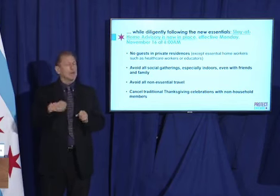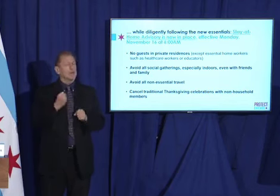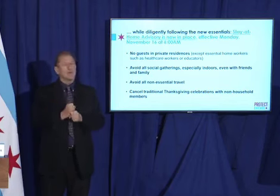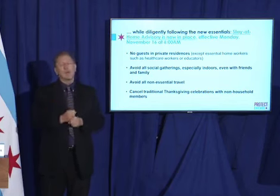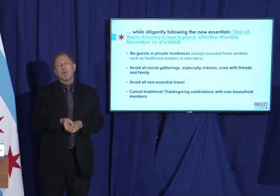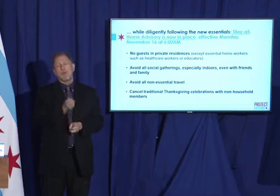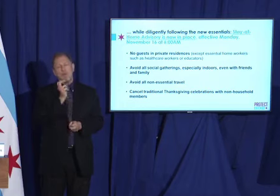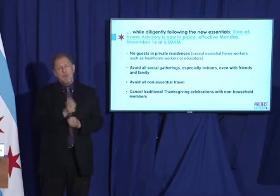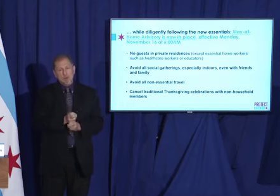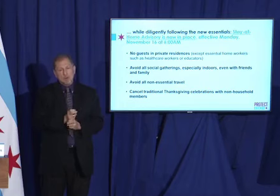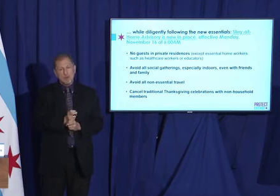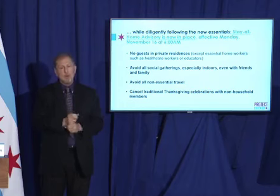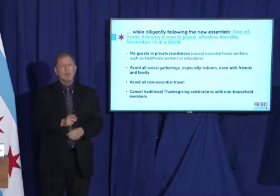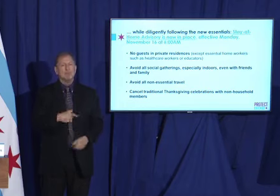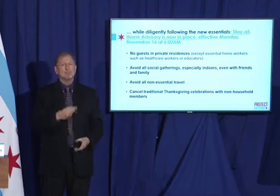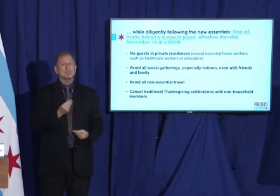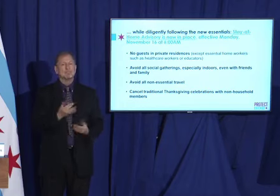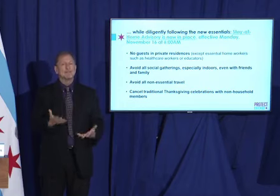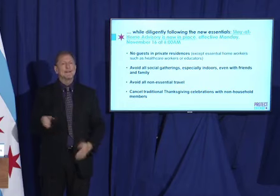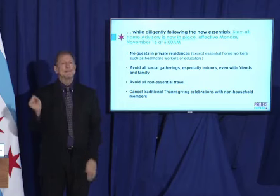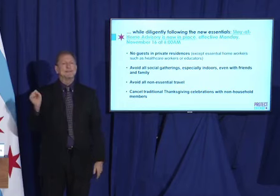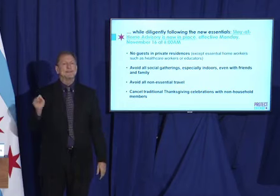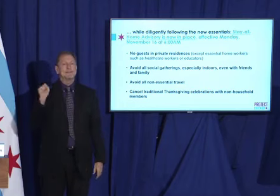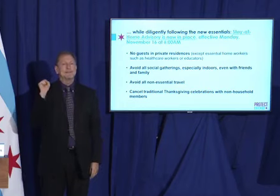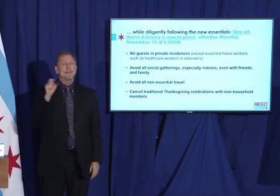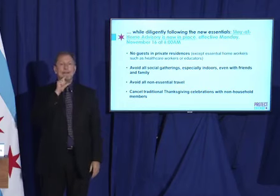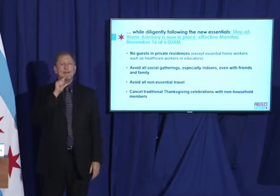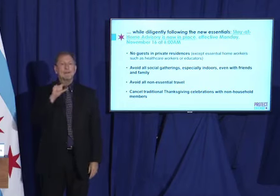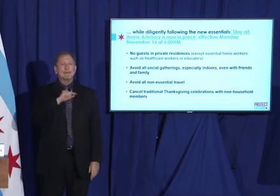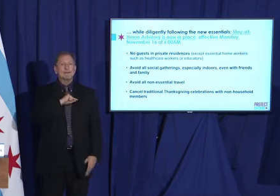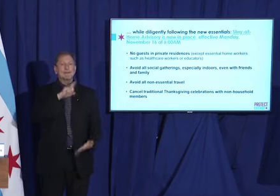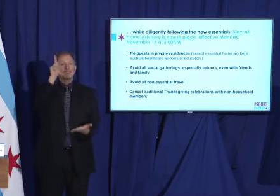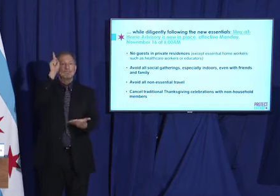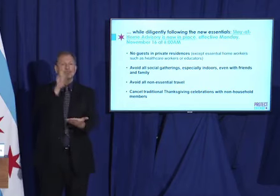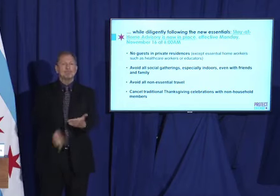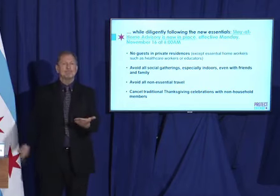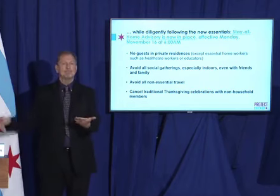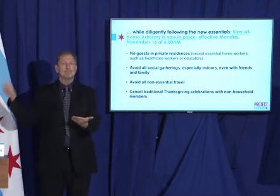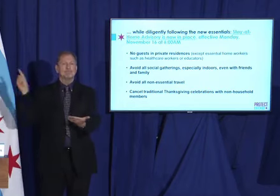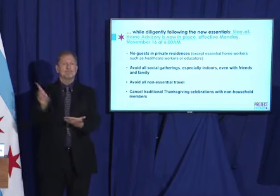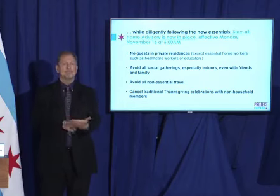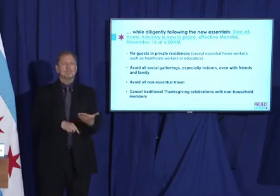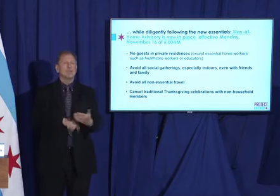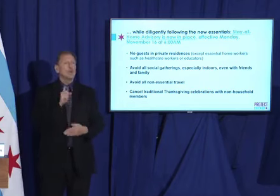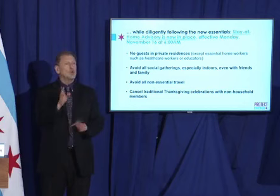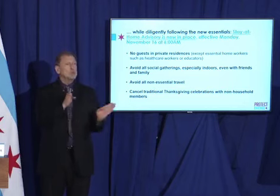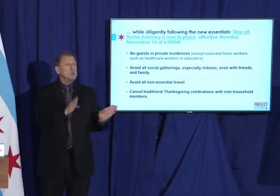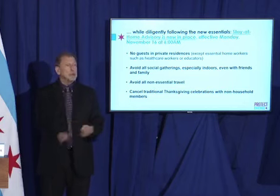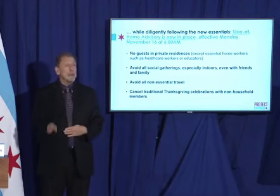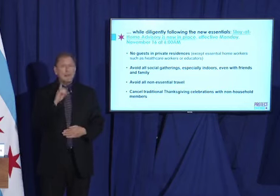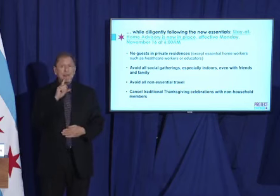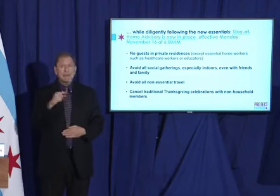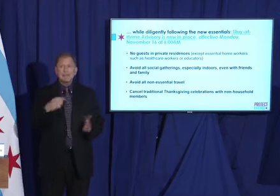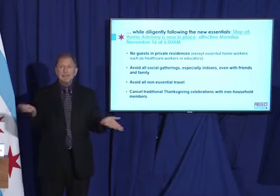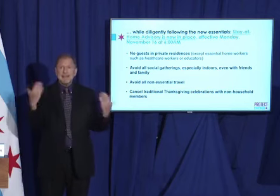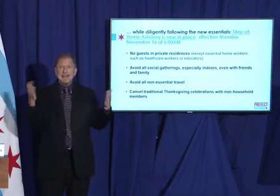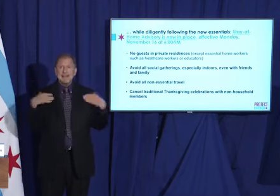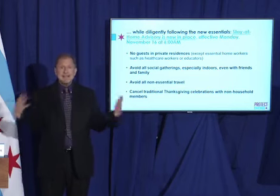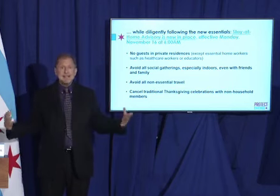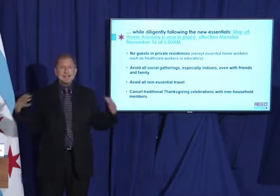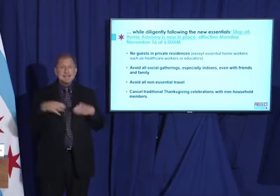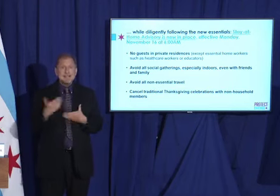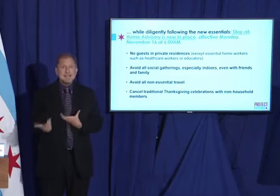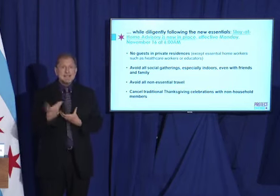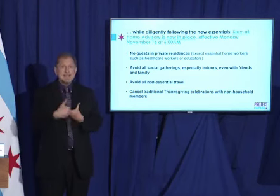must cancel the normal Thanksgiving plans, particularly if they include guests that do not live